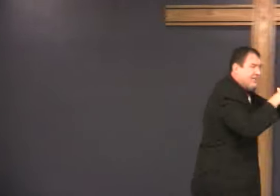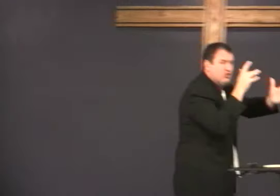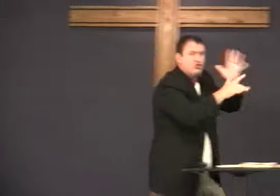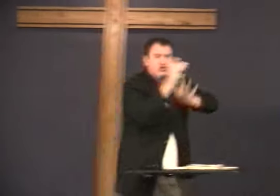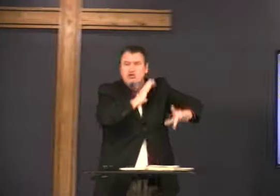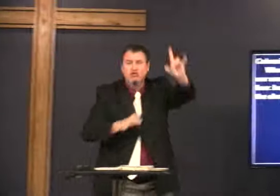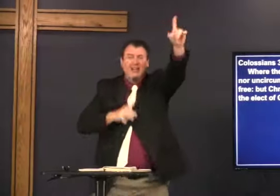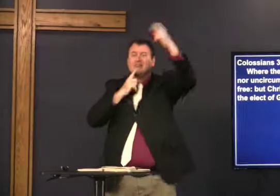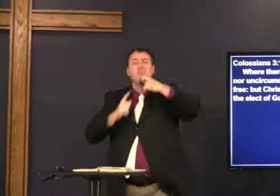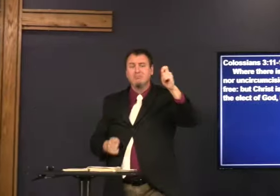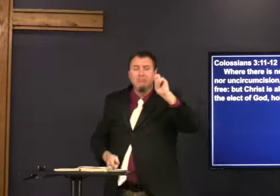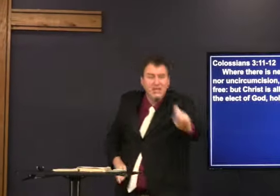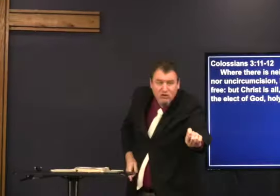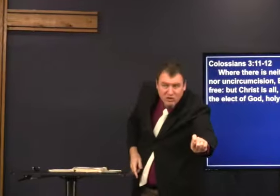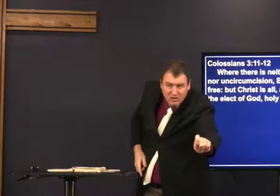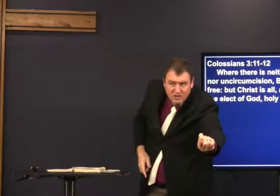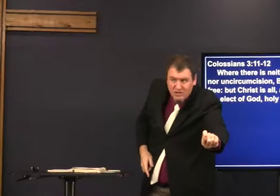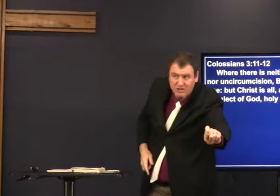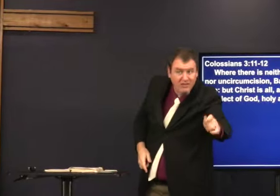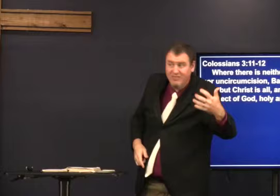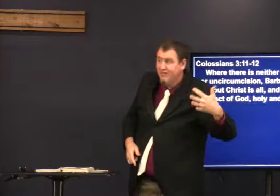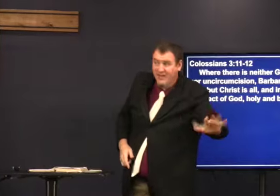And what is that? It's Christ. Period.